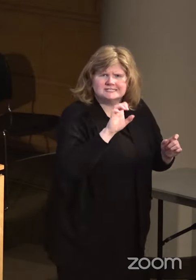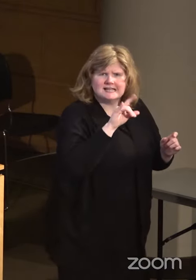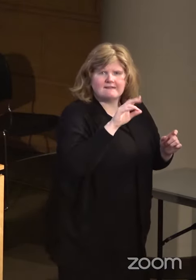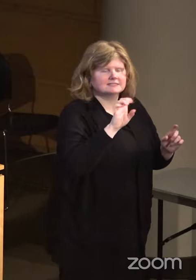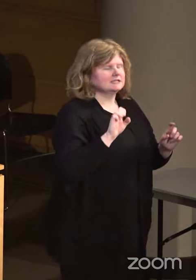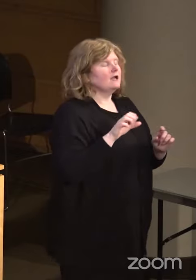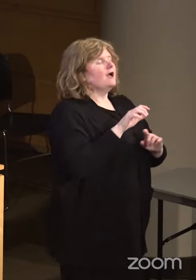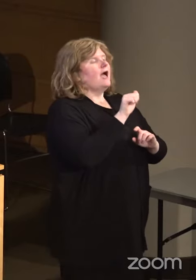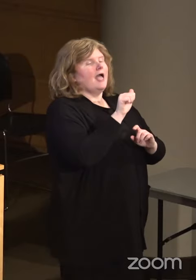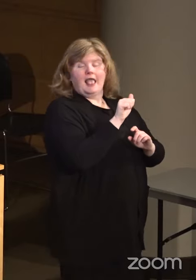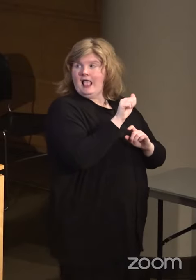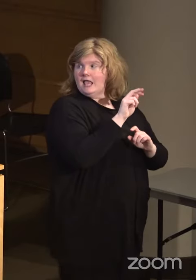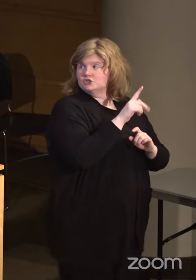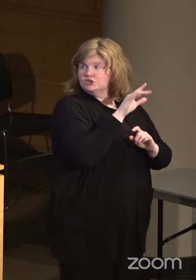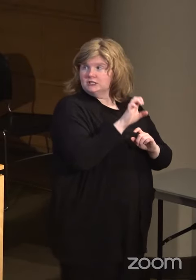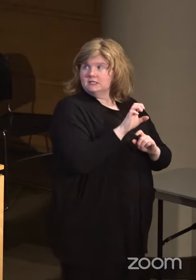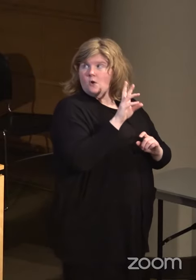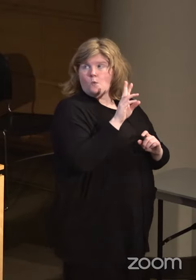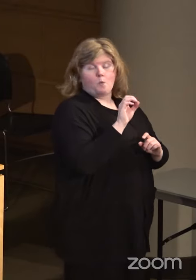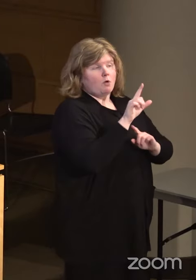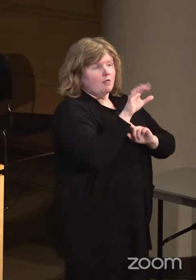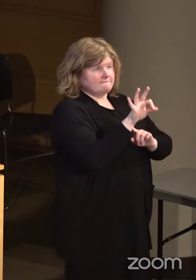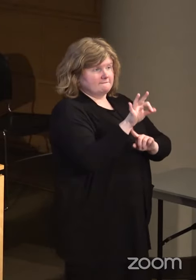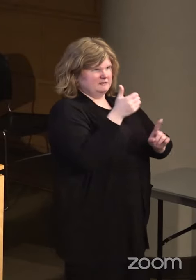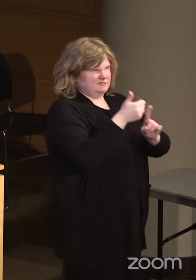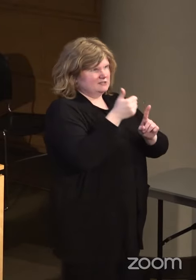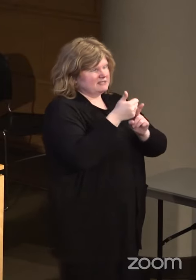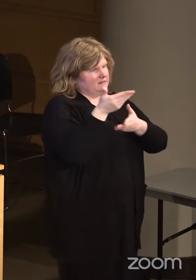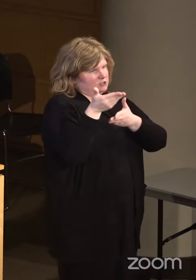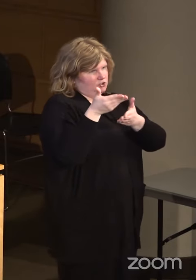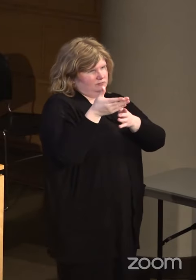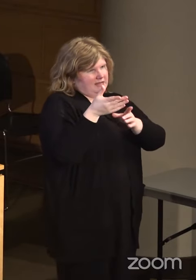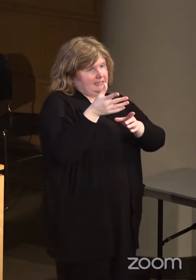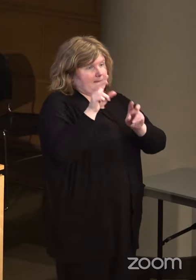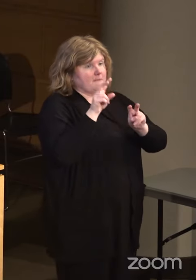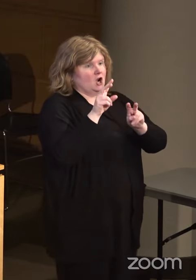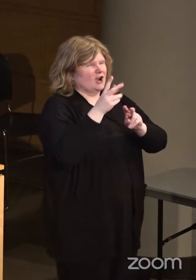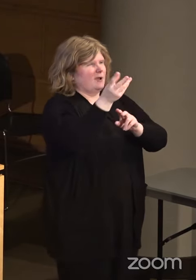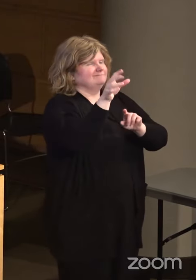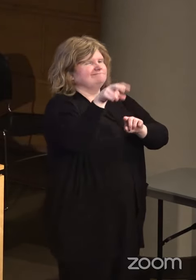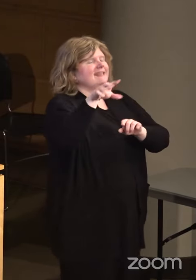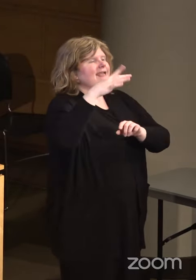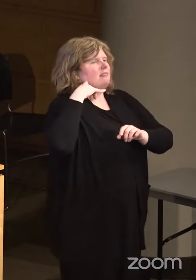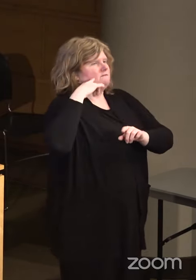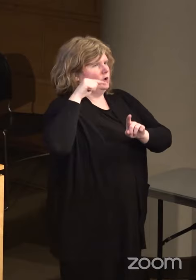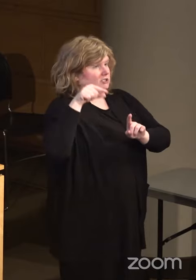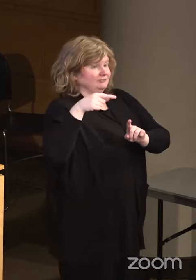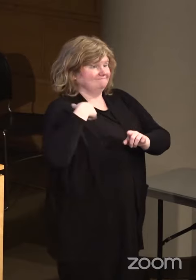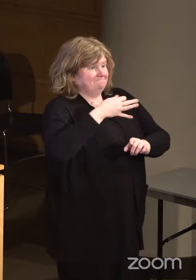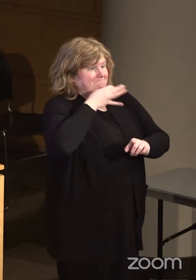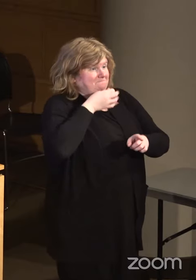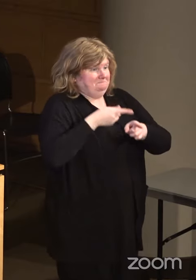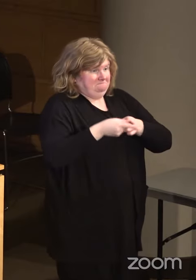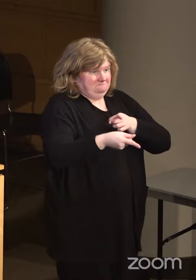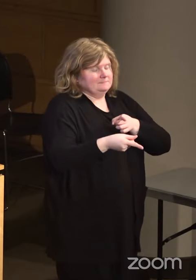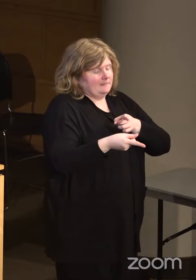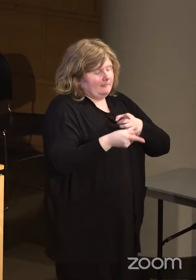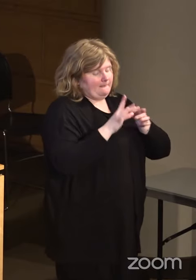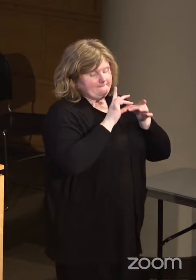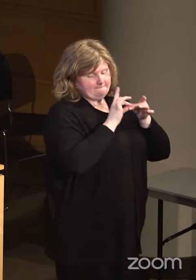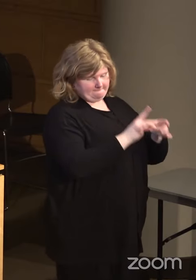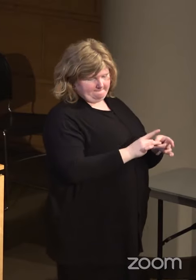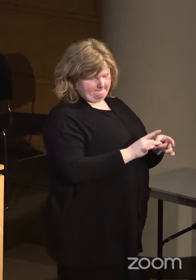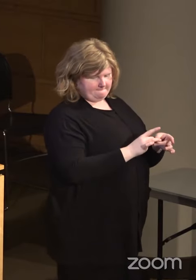Angie Wolf, who has served as a monitor out in California, has expertise in